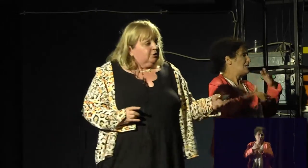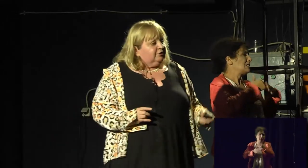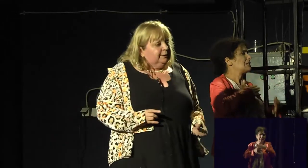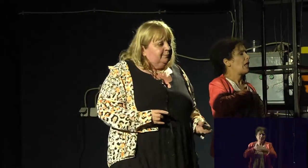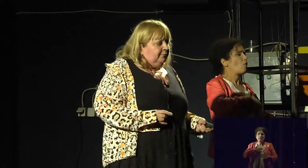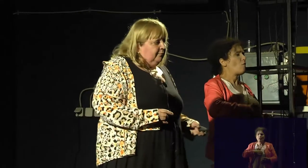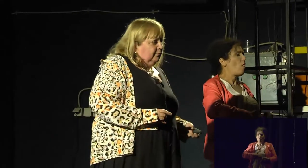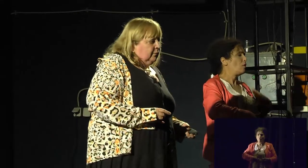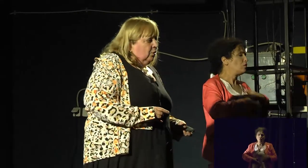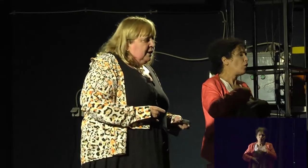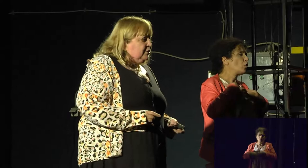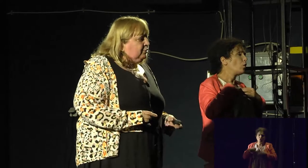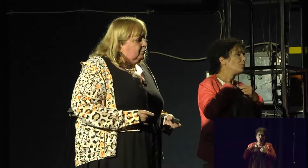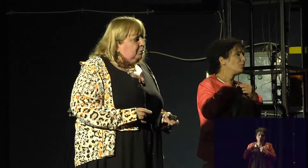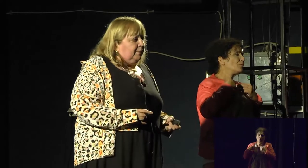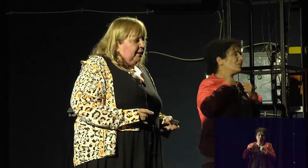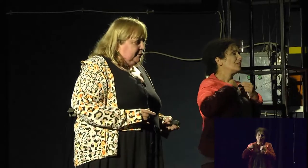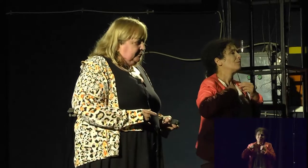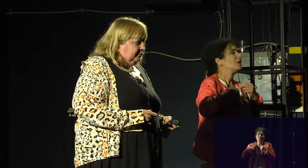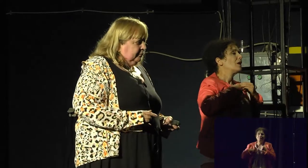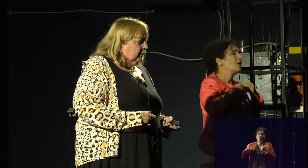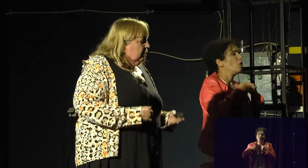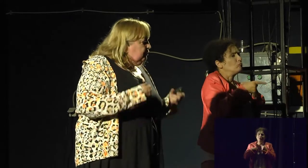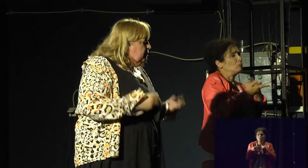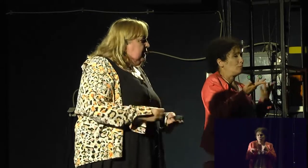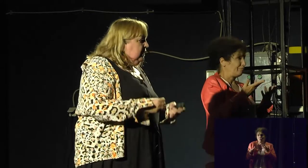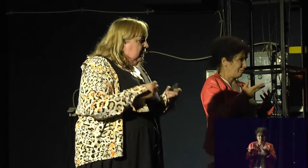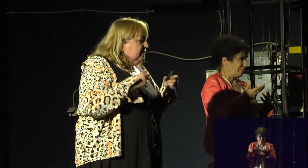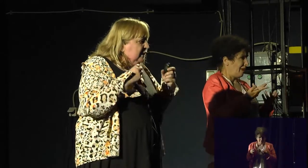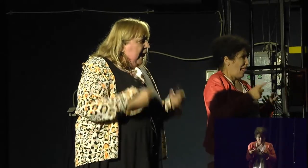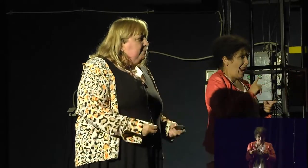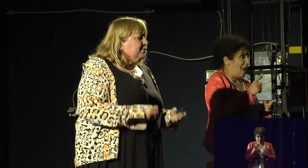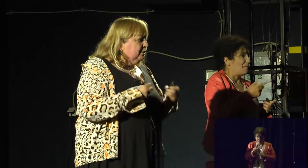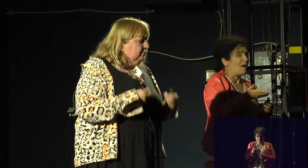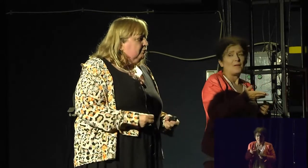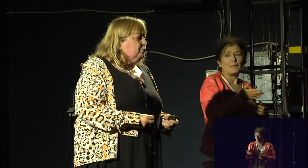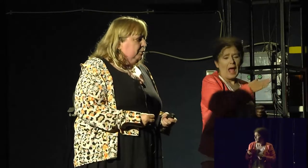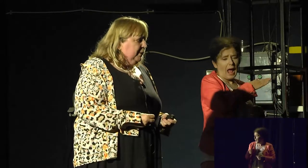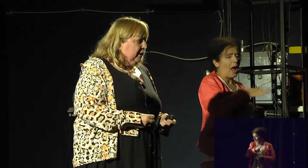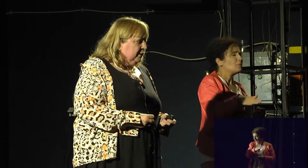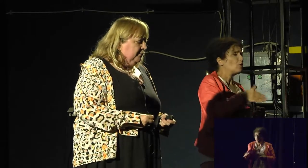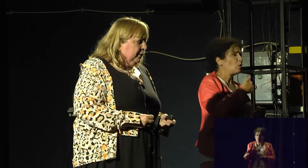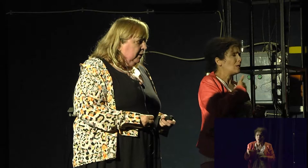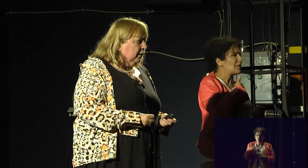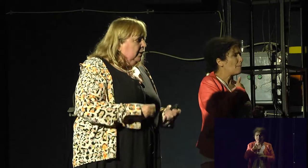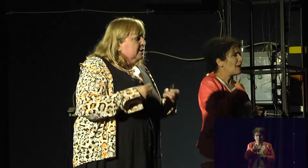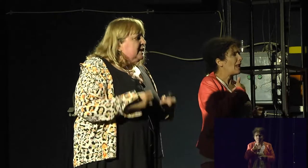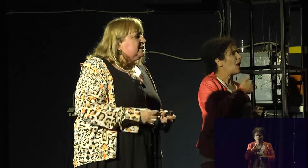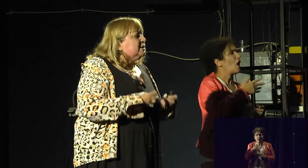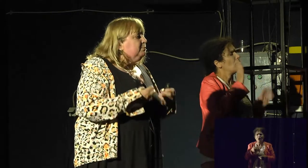Is it a luxury? Or is it a crucial part? For me, it's an absolute crucial part.